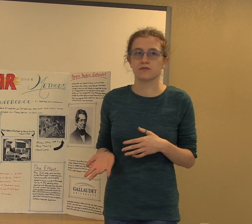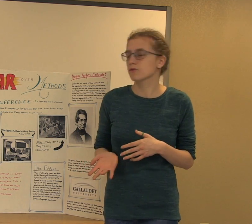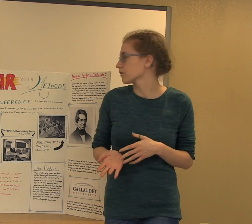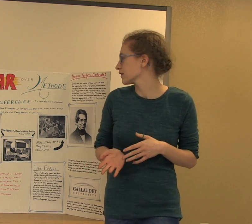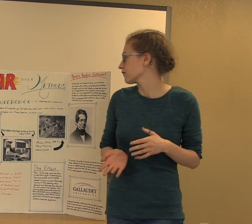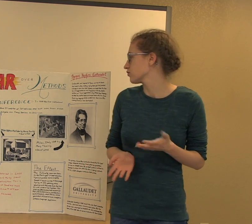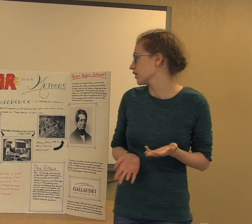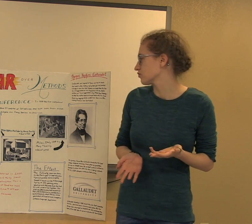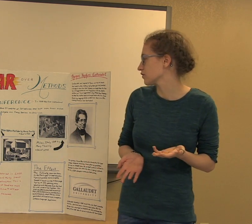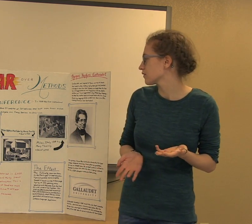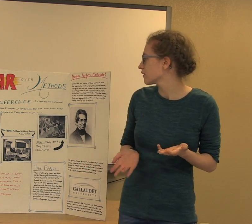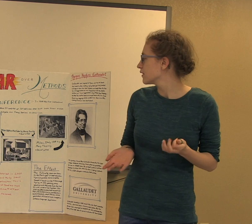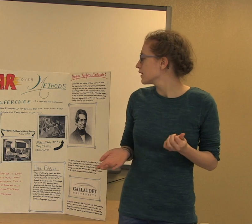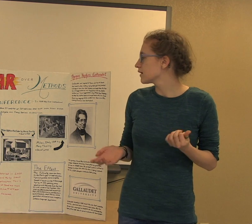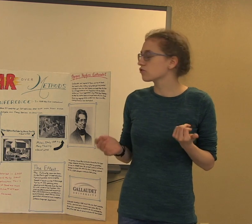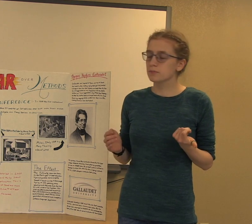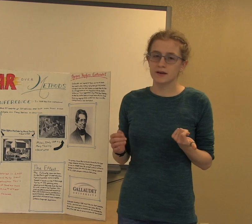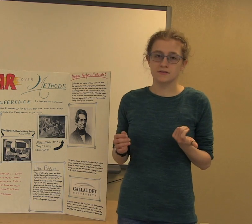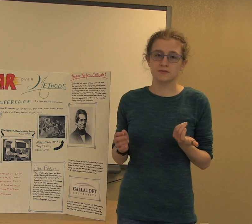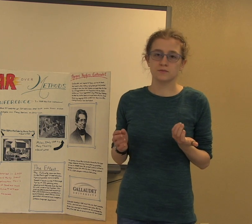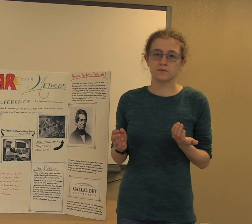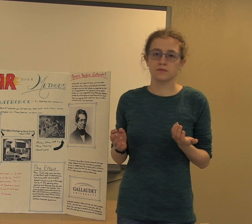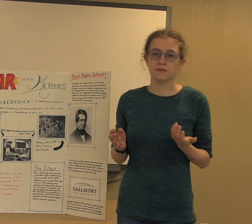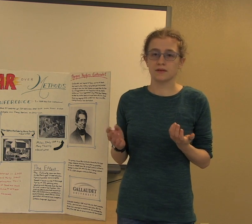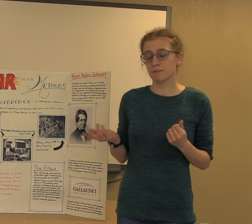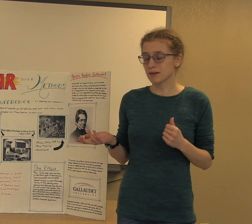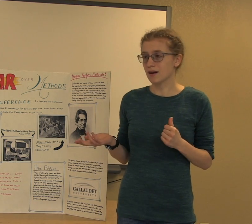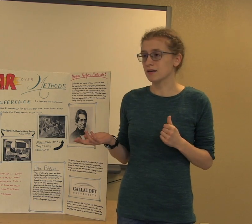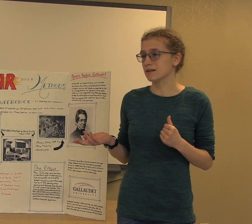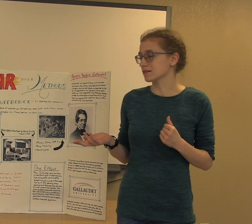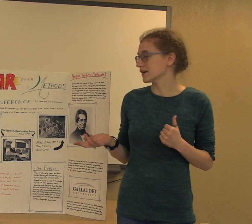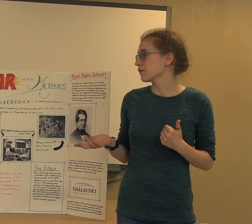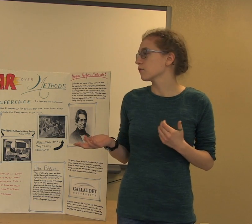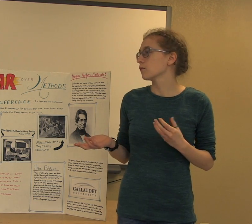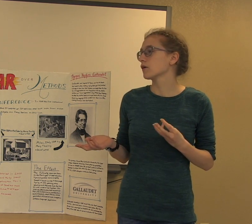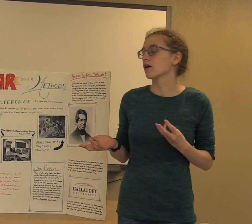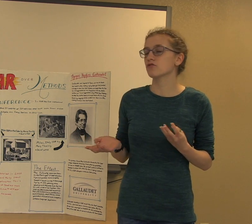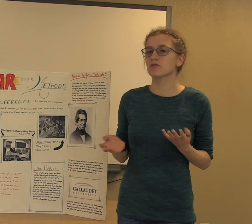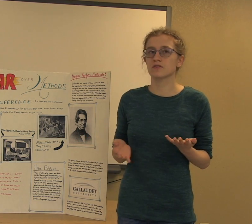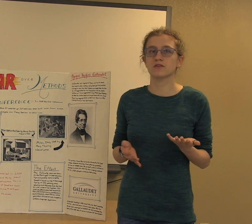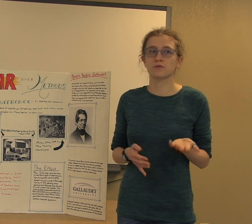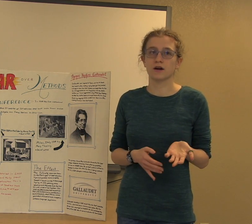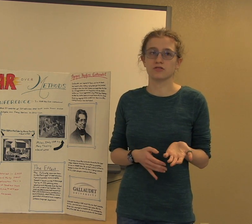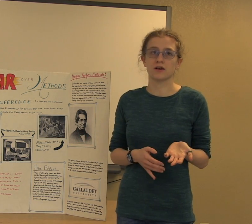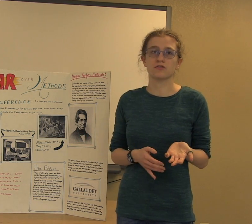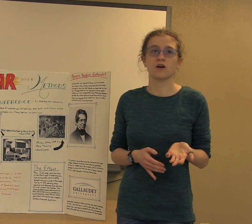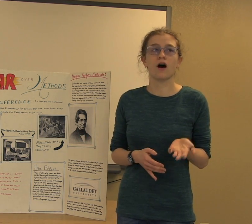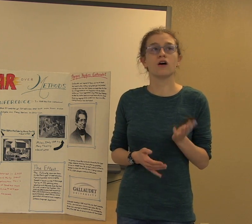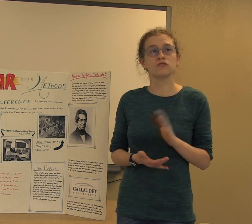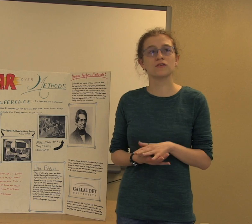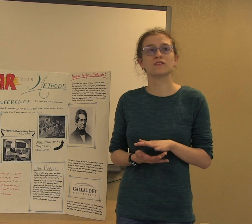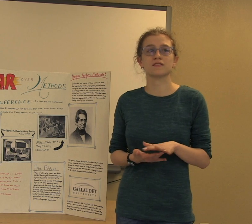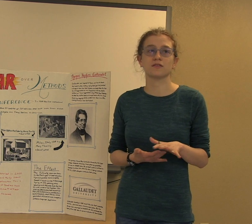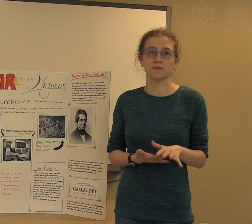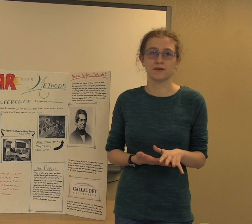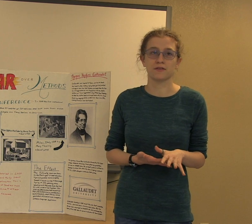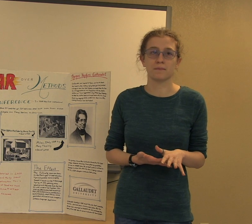for deaf education. It took place in Milan, Italy, with 164 educators. 163 of them